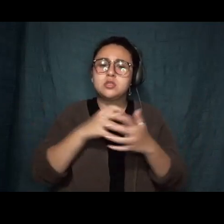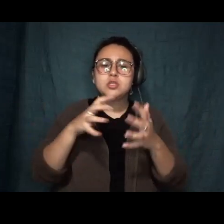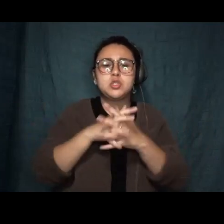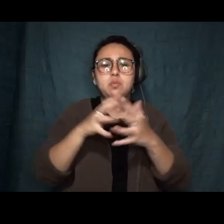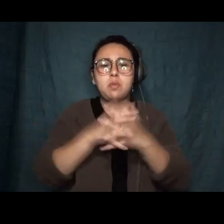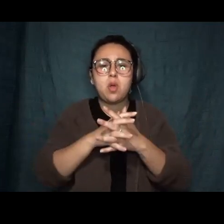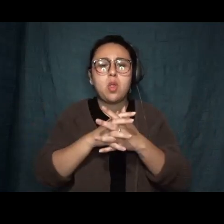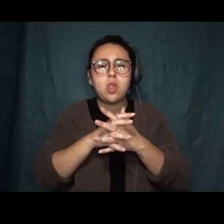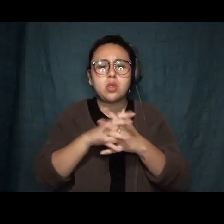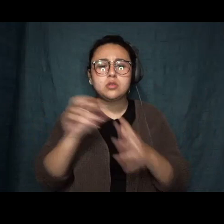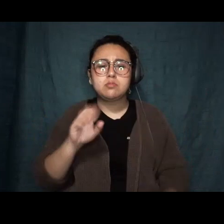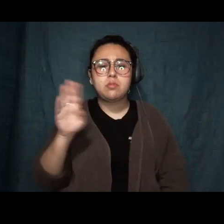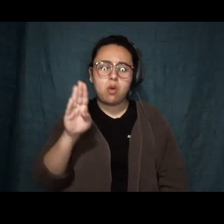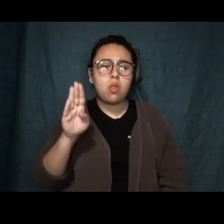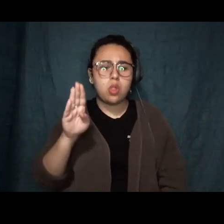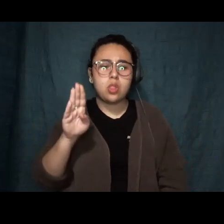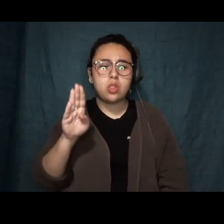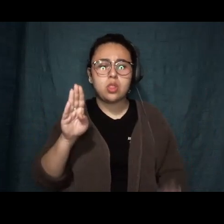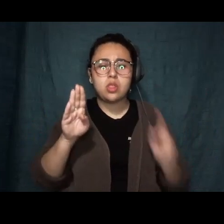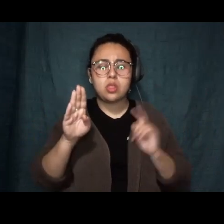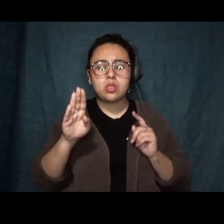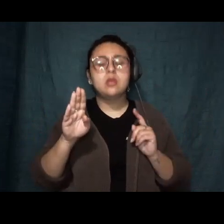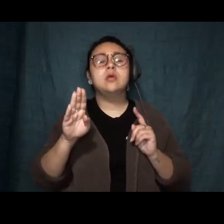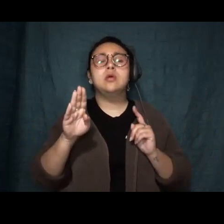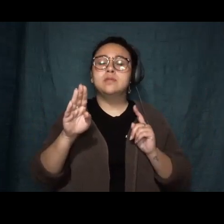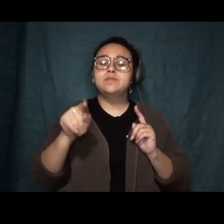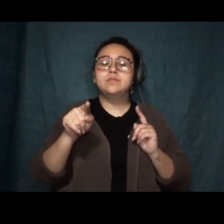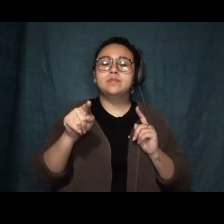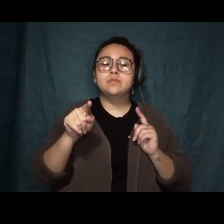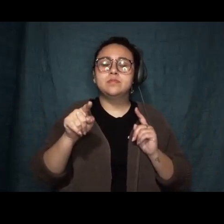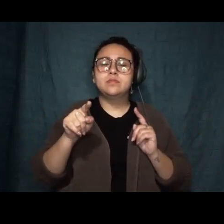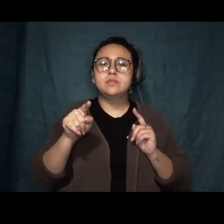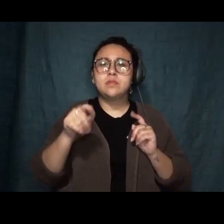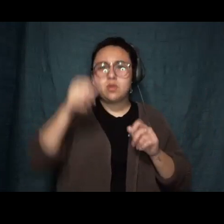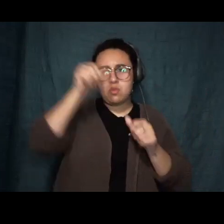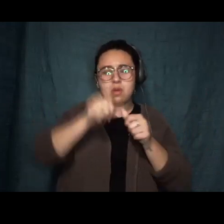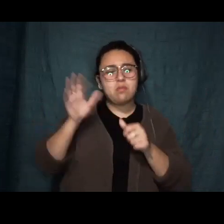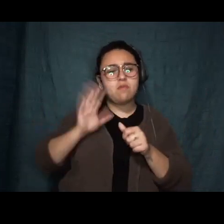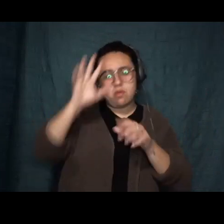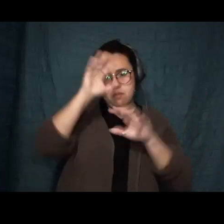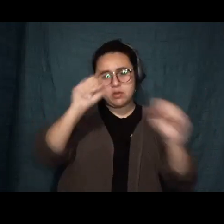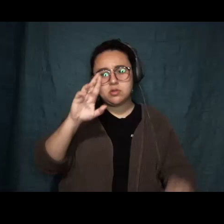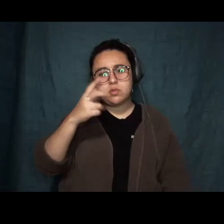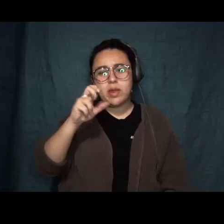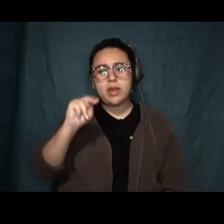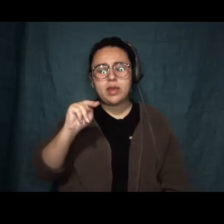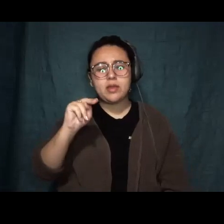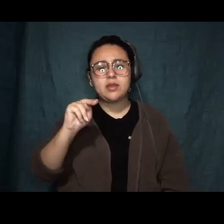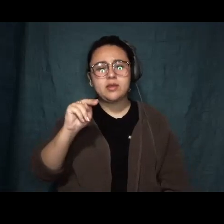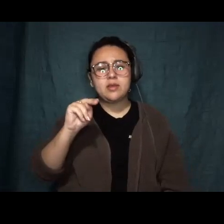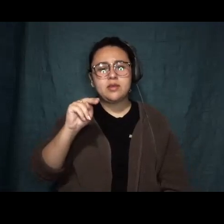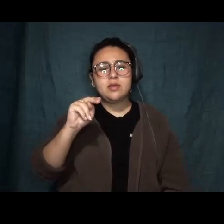to a footnote of a footnote of the Reagan years, the nation marching rightward, wearing